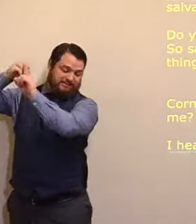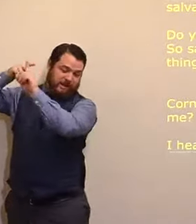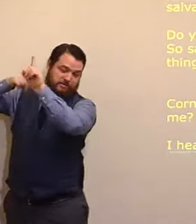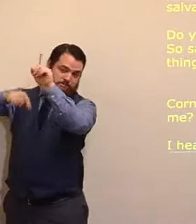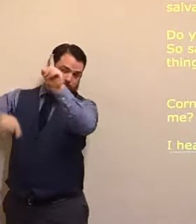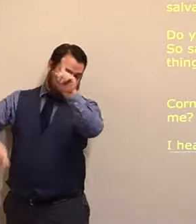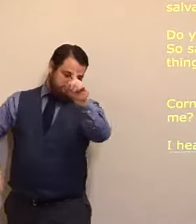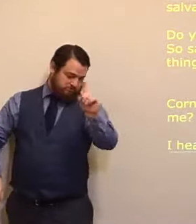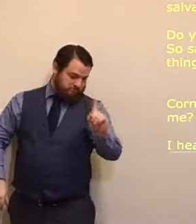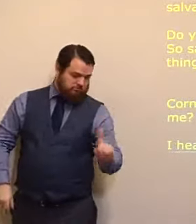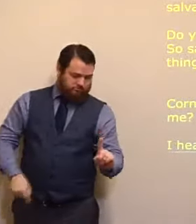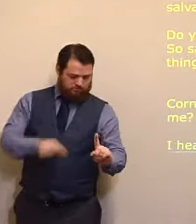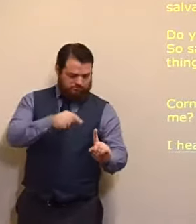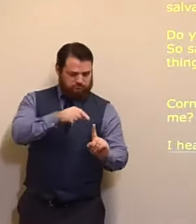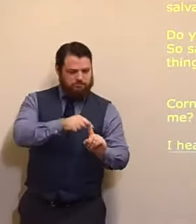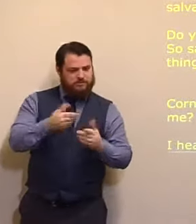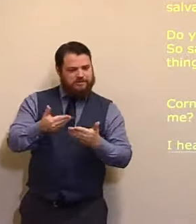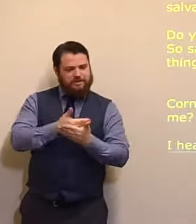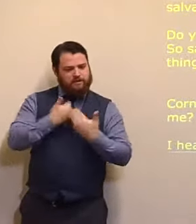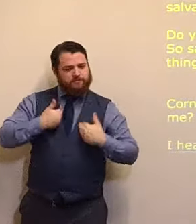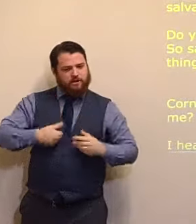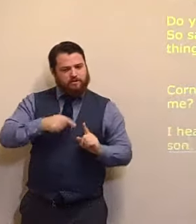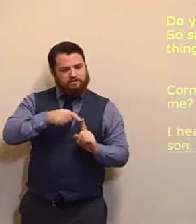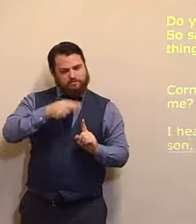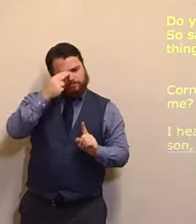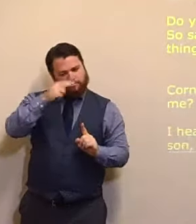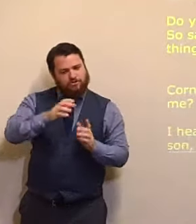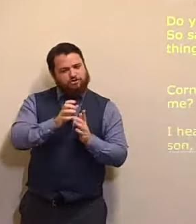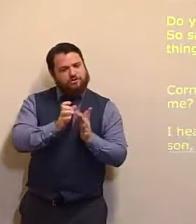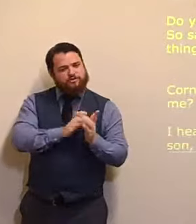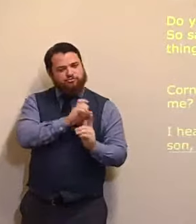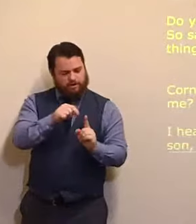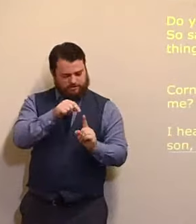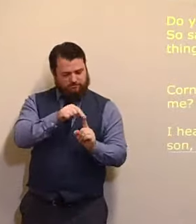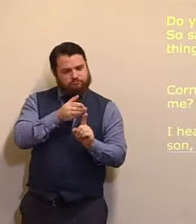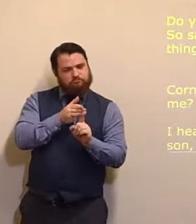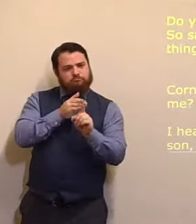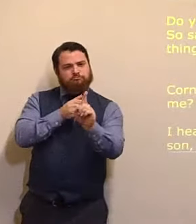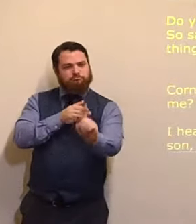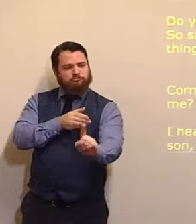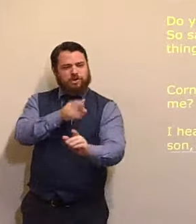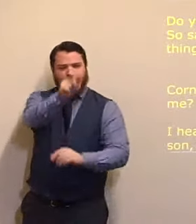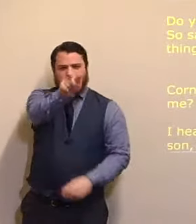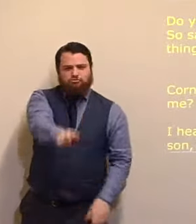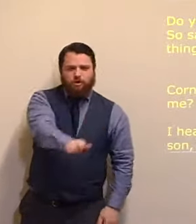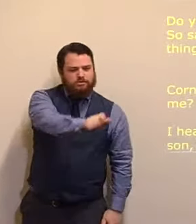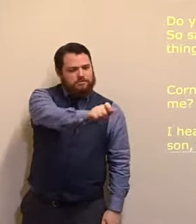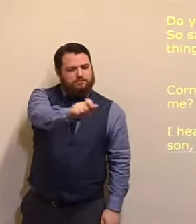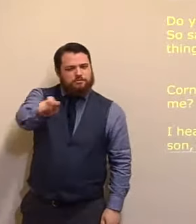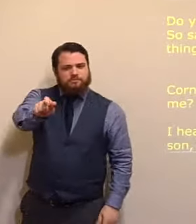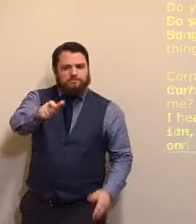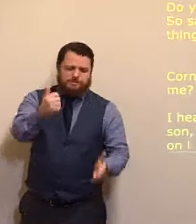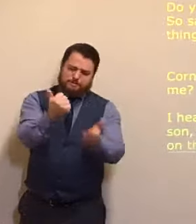person of the Lord Jesus Christ. He died on the cross of Calvary, who I will speak about you tonight.